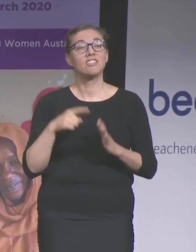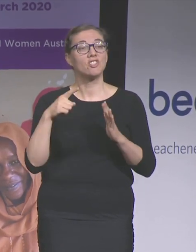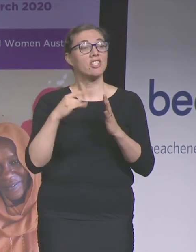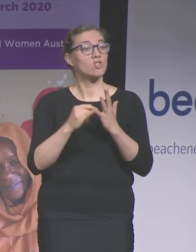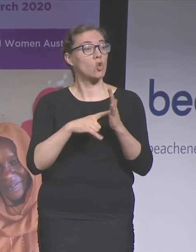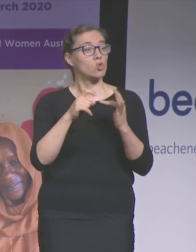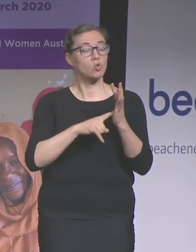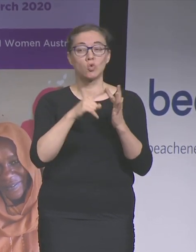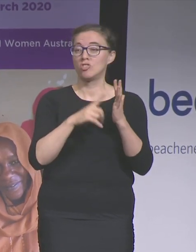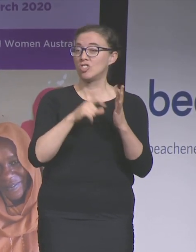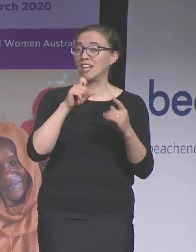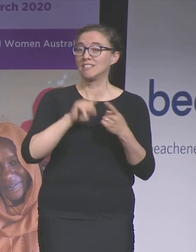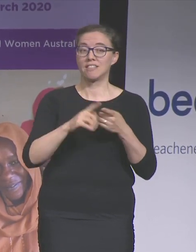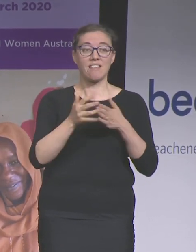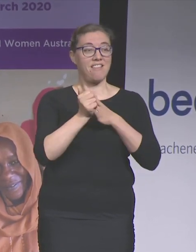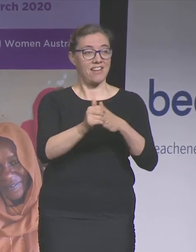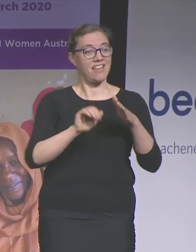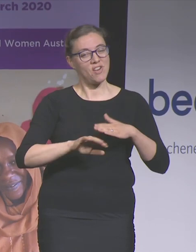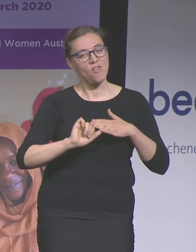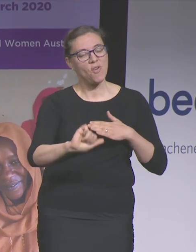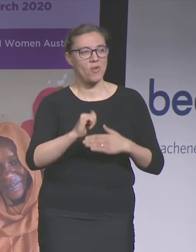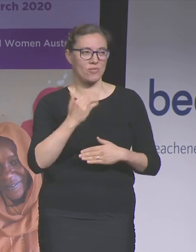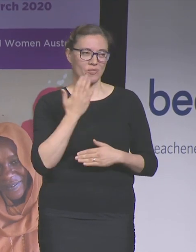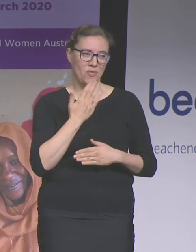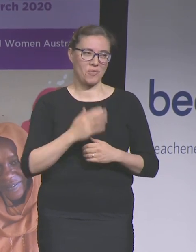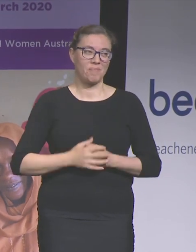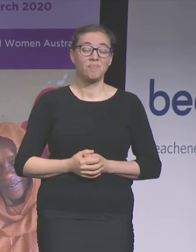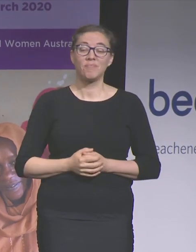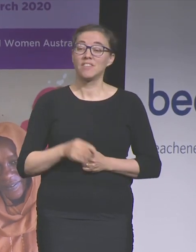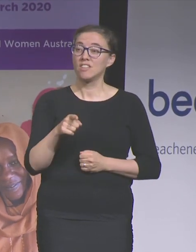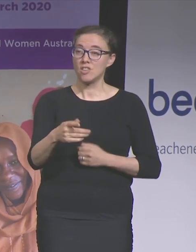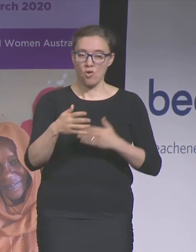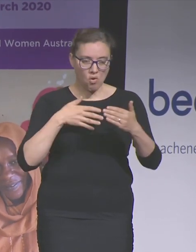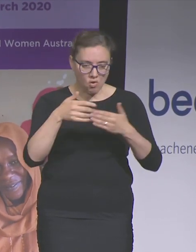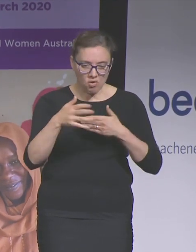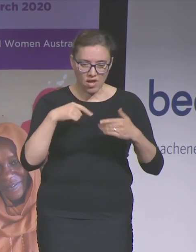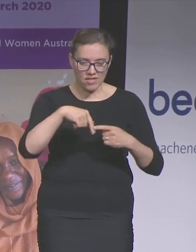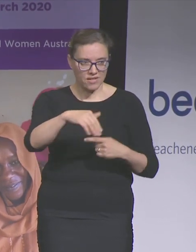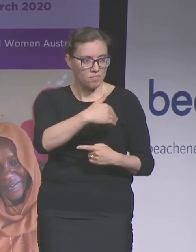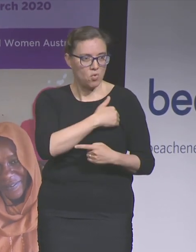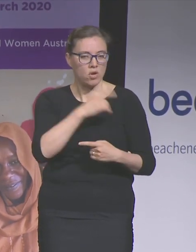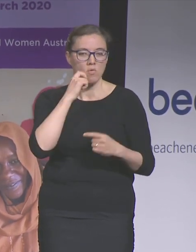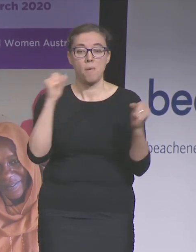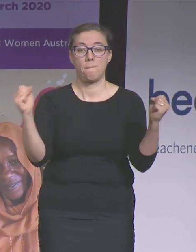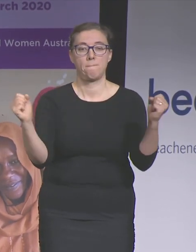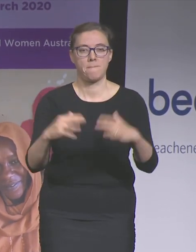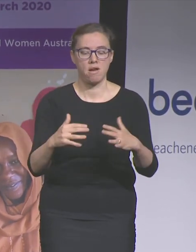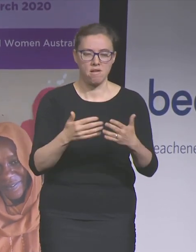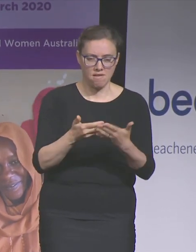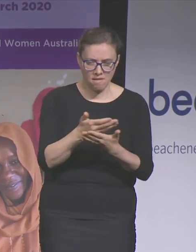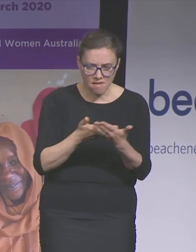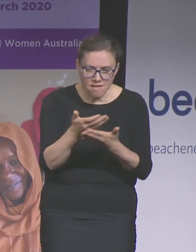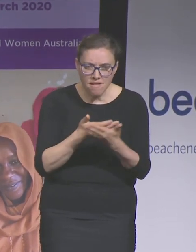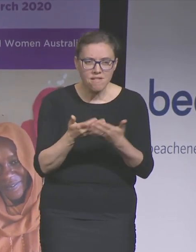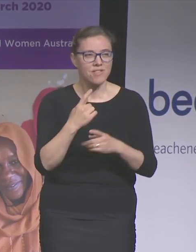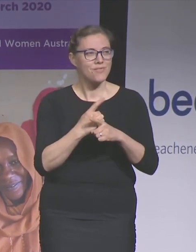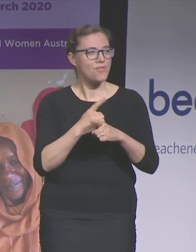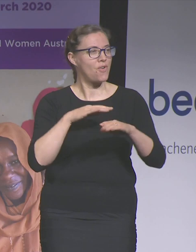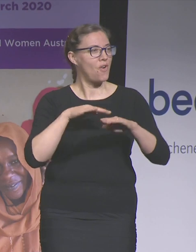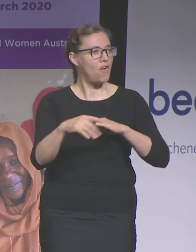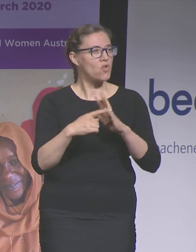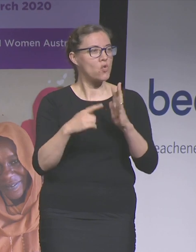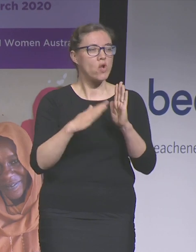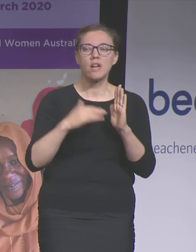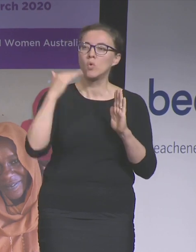leaders at her school. She's arranged for them to meet this morning and to talk about UN Women and